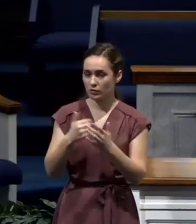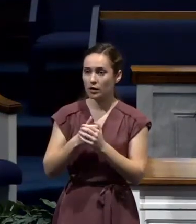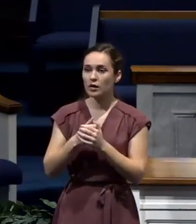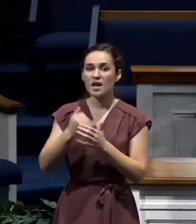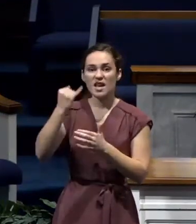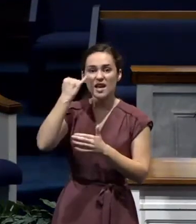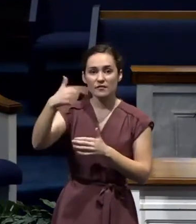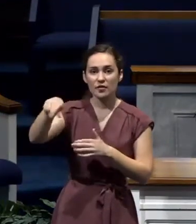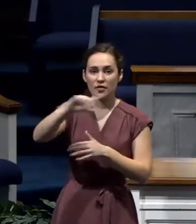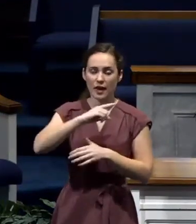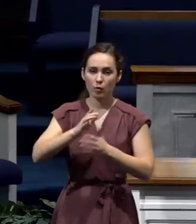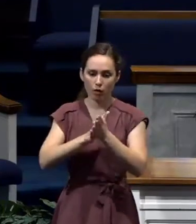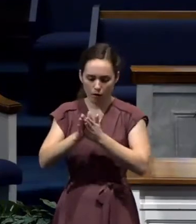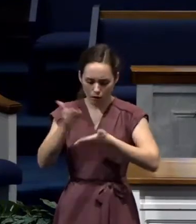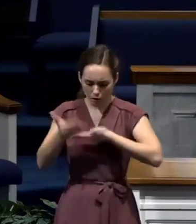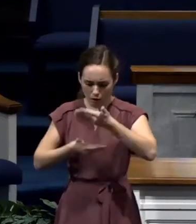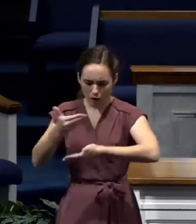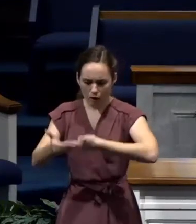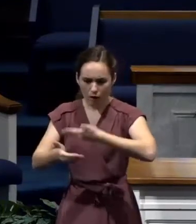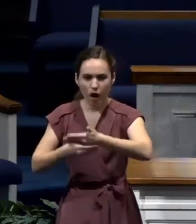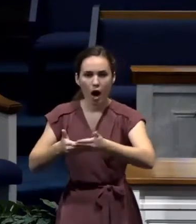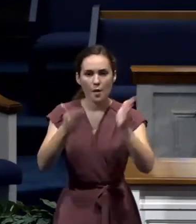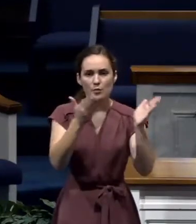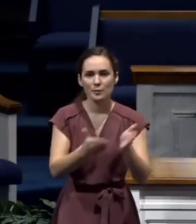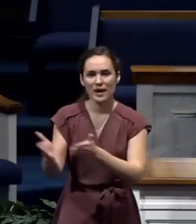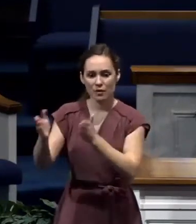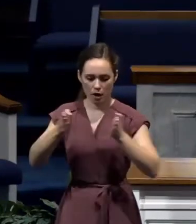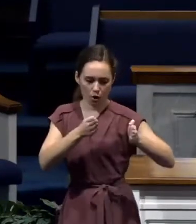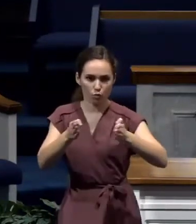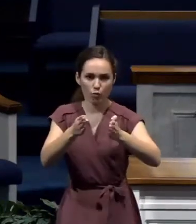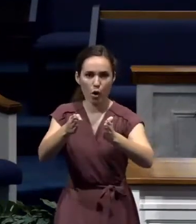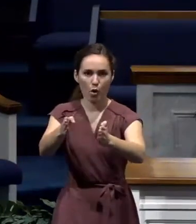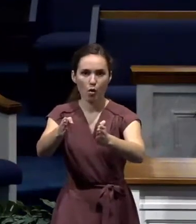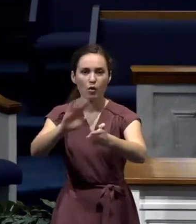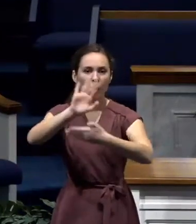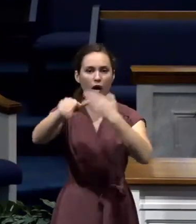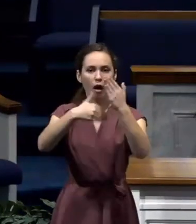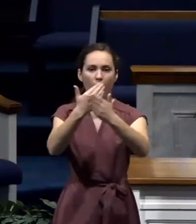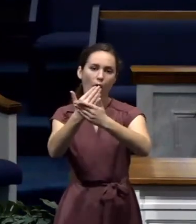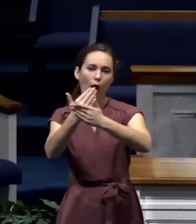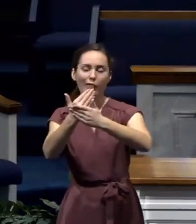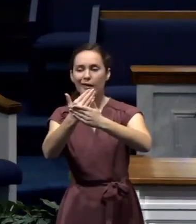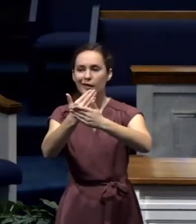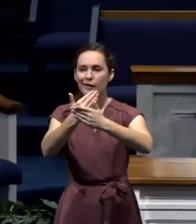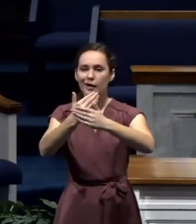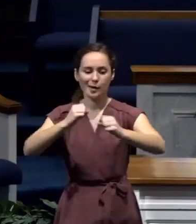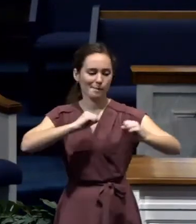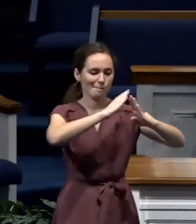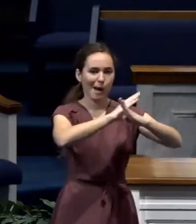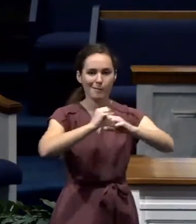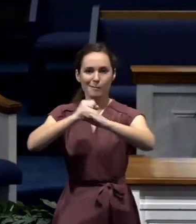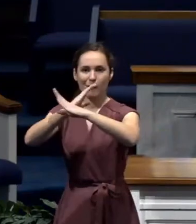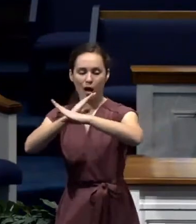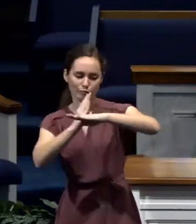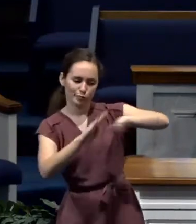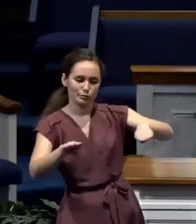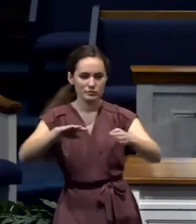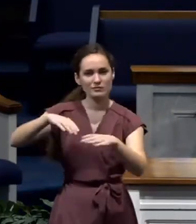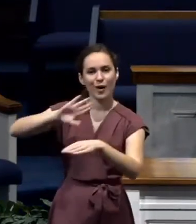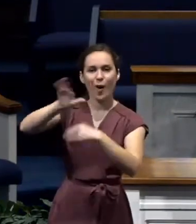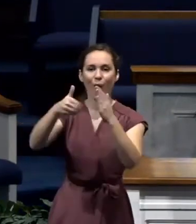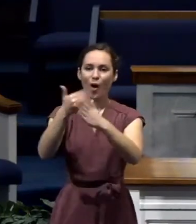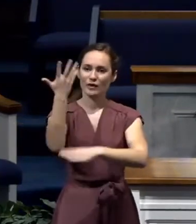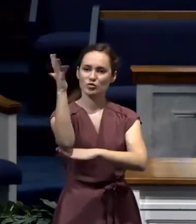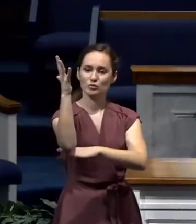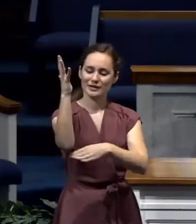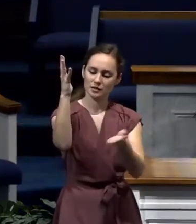engineers would go out and they would prepare a road. They would remove all the obstacles. They would remove the rocks and the trees and they would make a pathway so